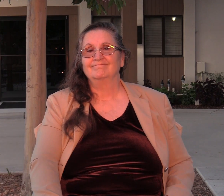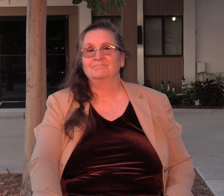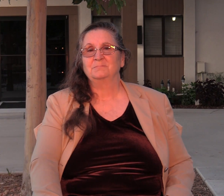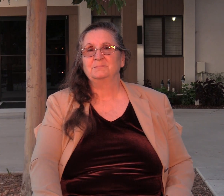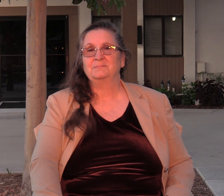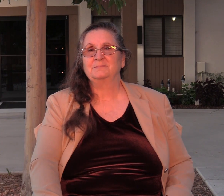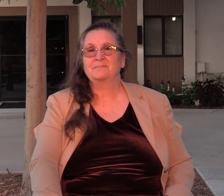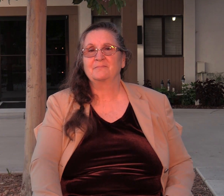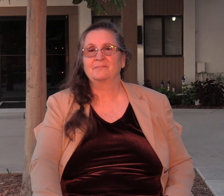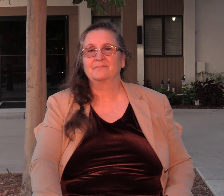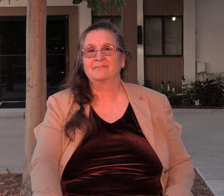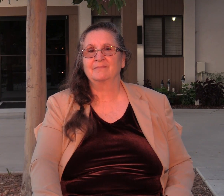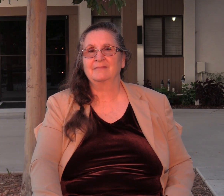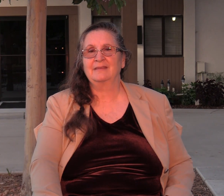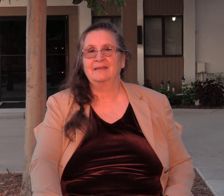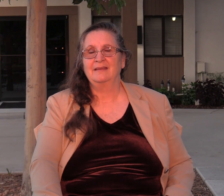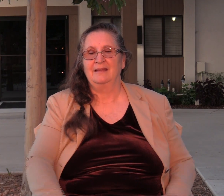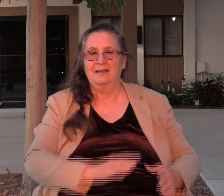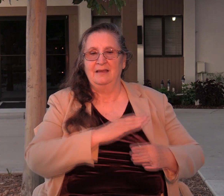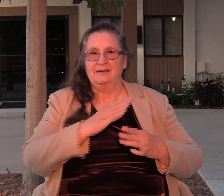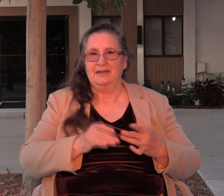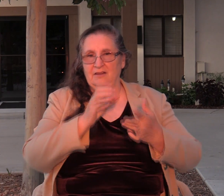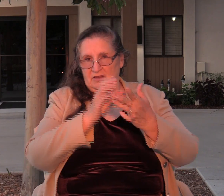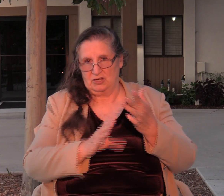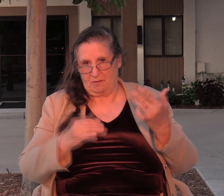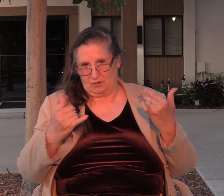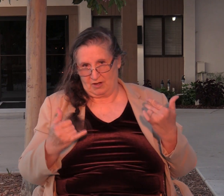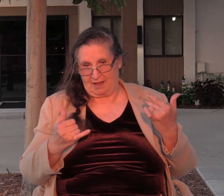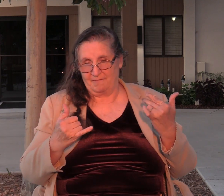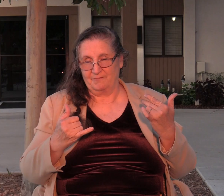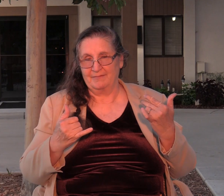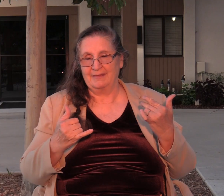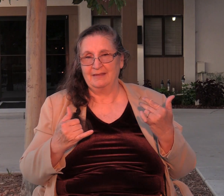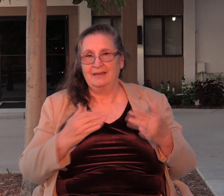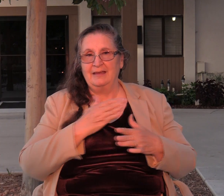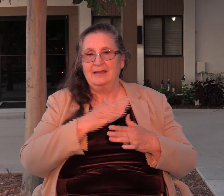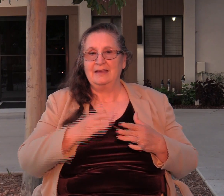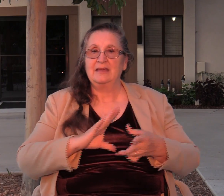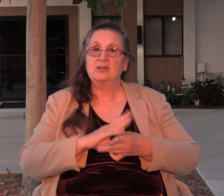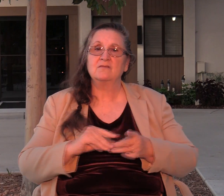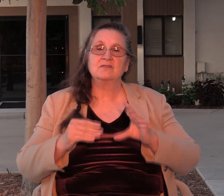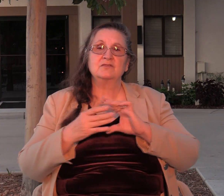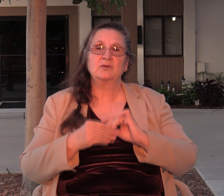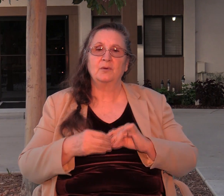And so we're at the end of the chapter now and the end of the story of the wicked Abimelech.